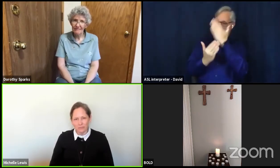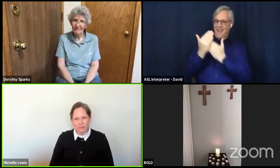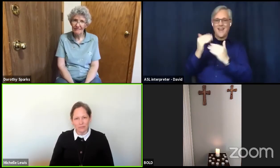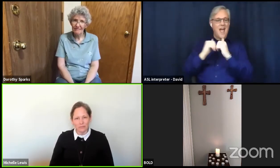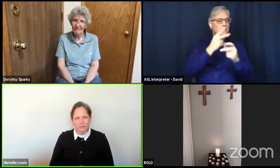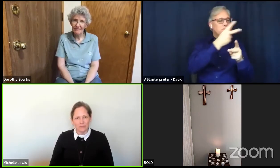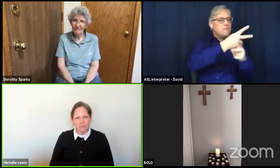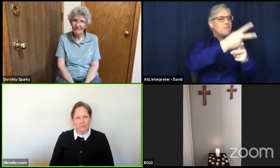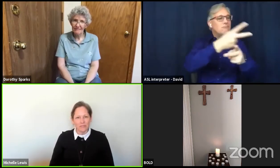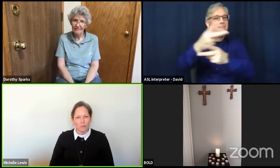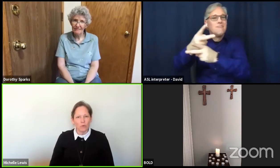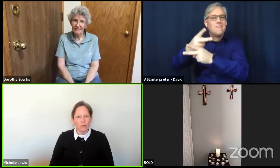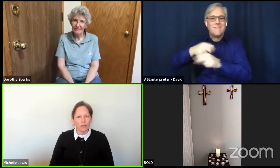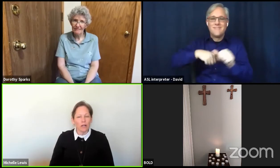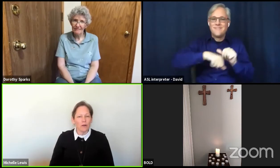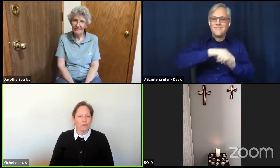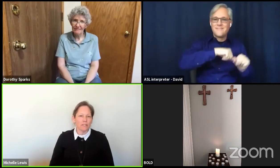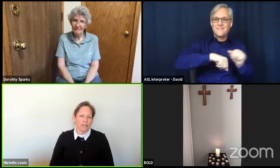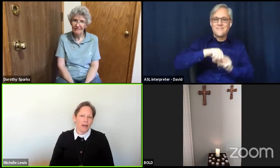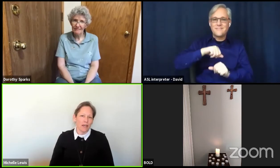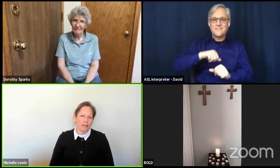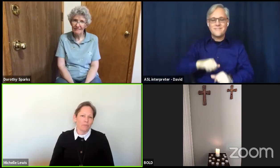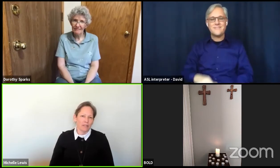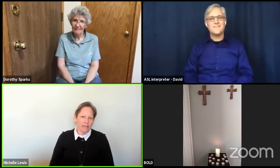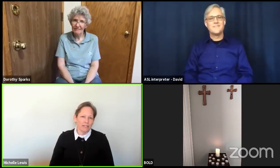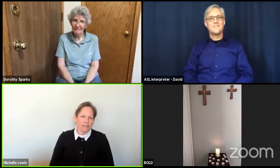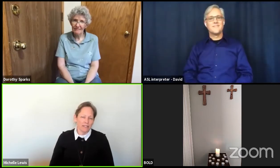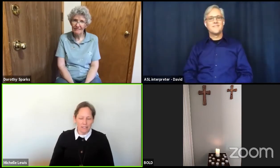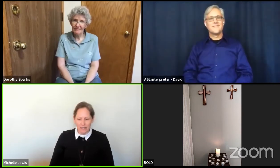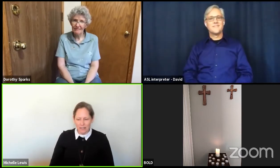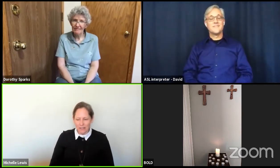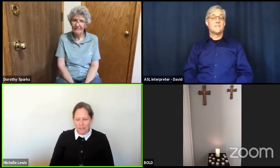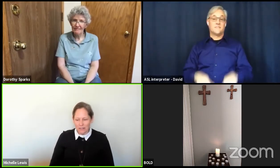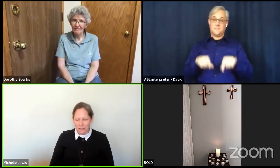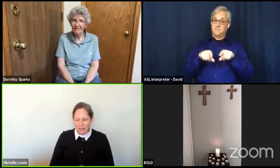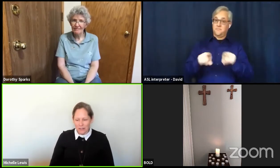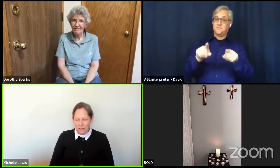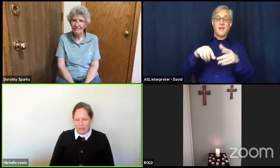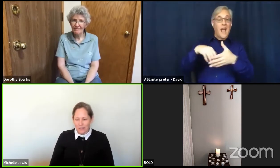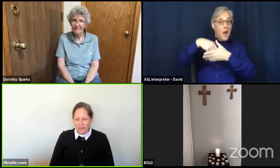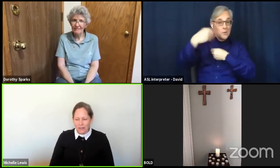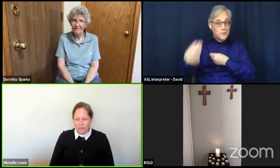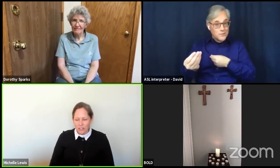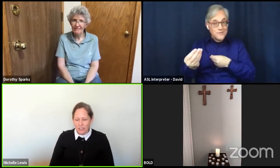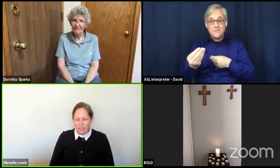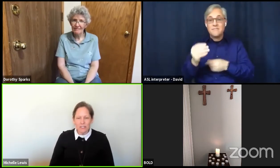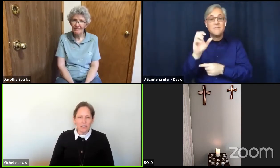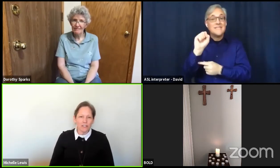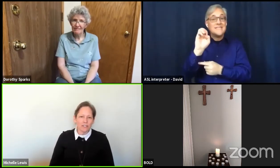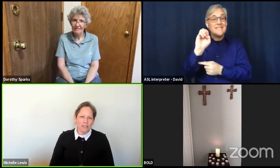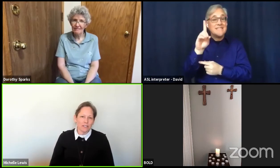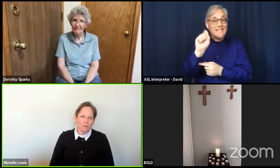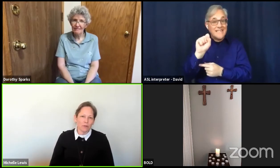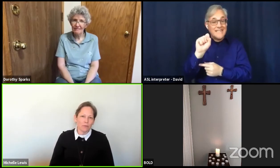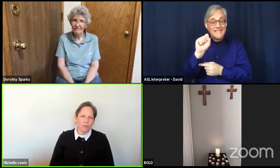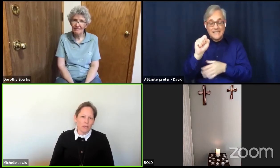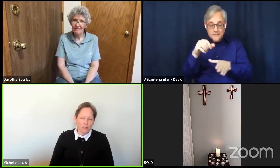When we are outside planting seeds, Jesus teaches us about patience